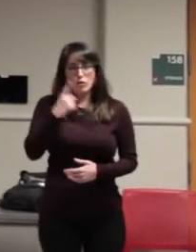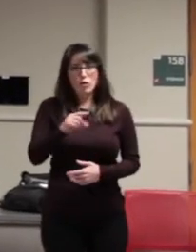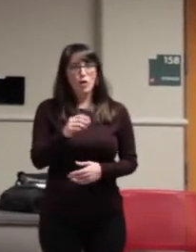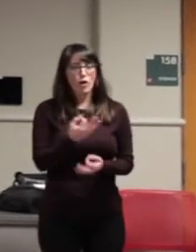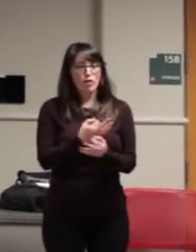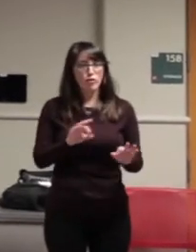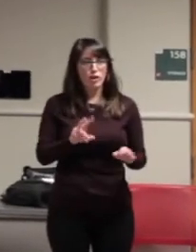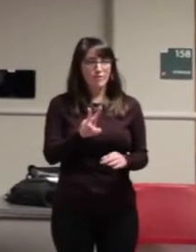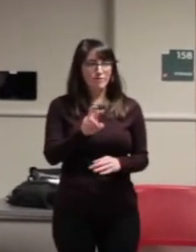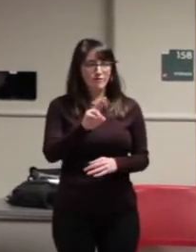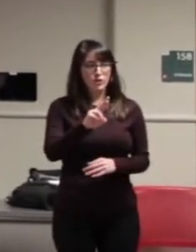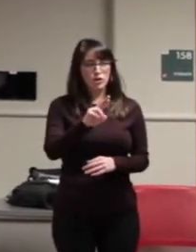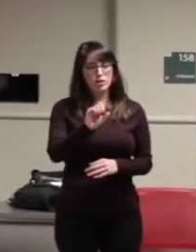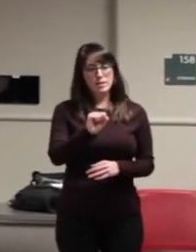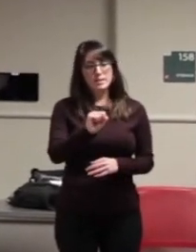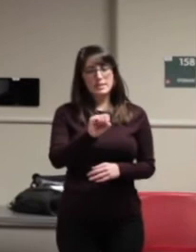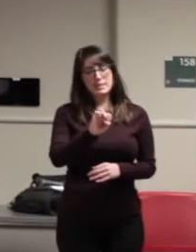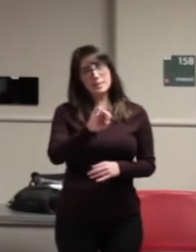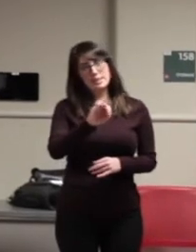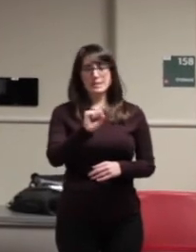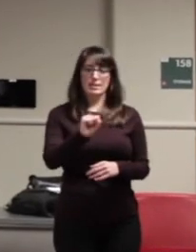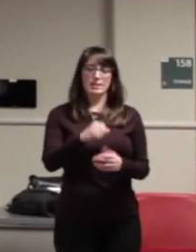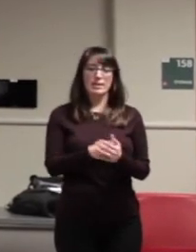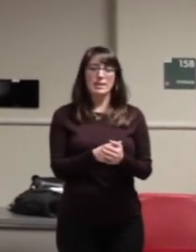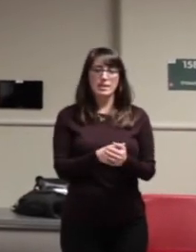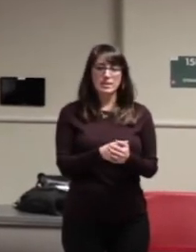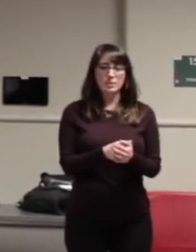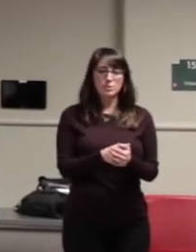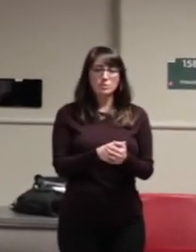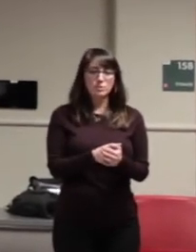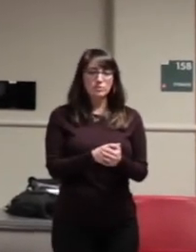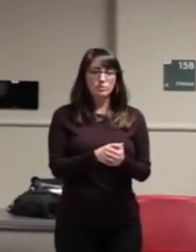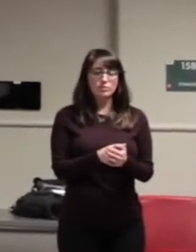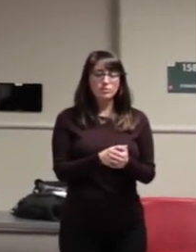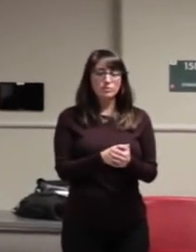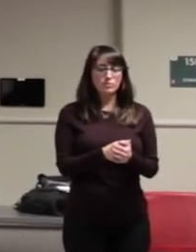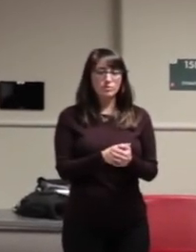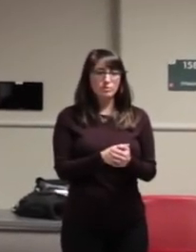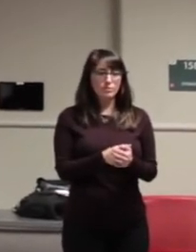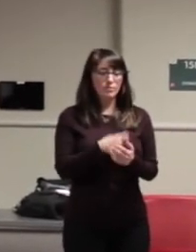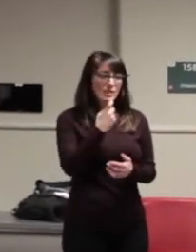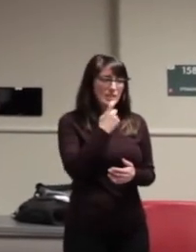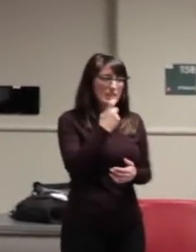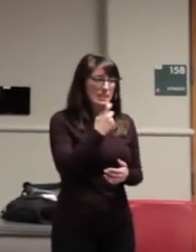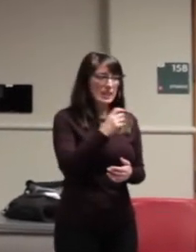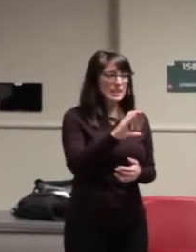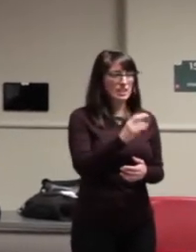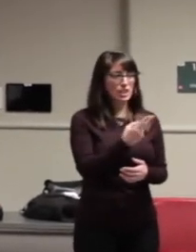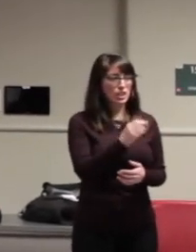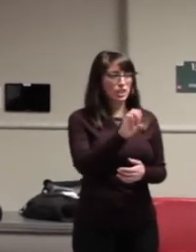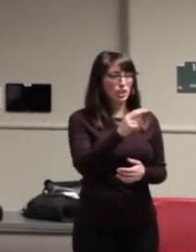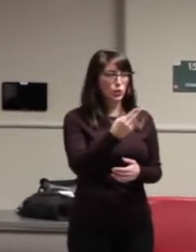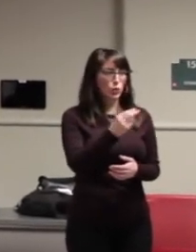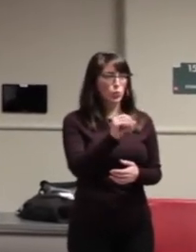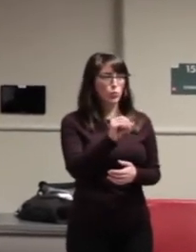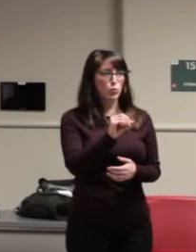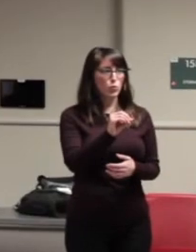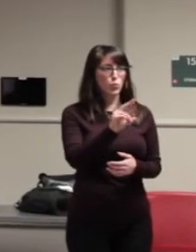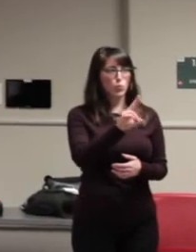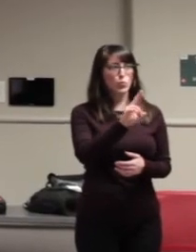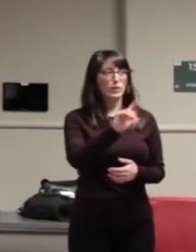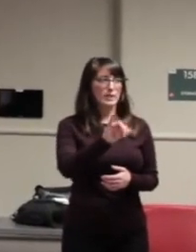restore our vision with kaleidoscopes for us to see straightly. glass Chihuly, nature goalsworthy.